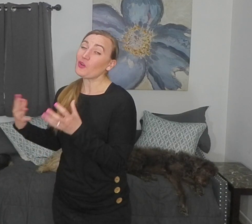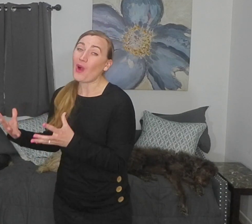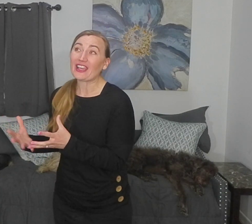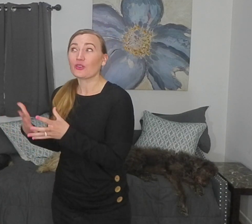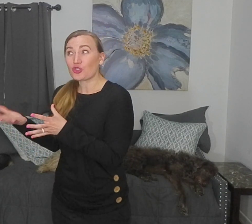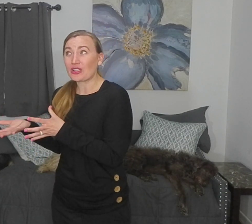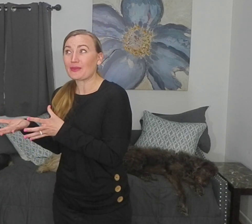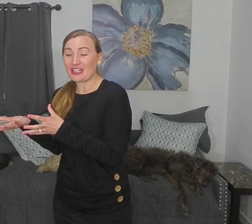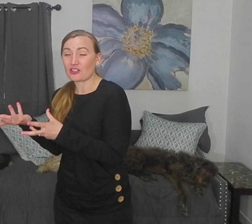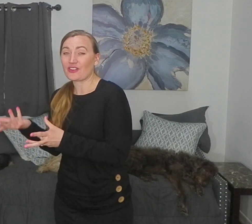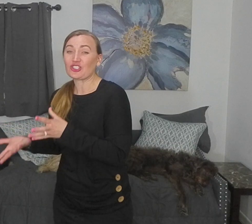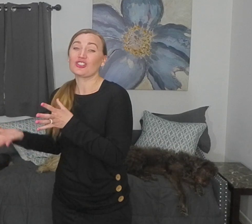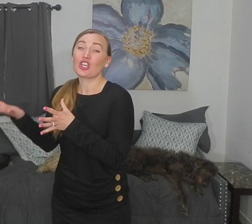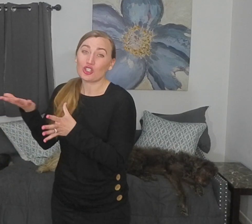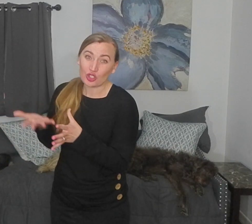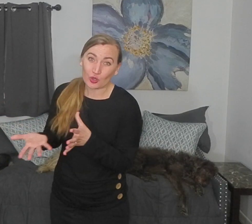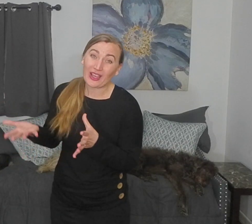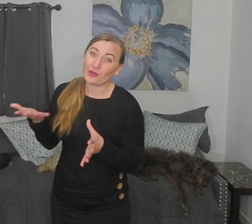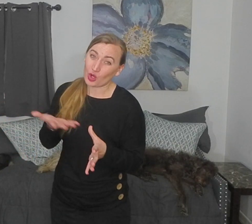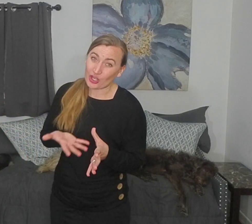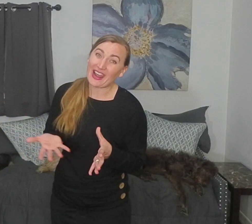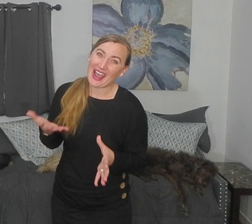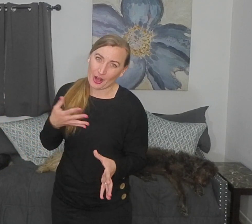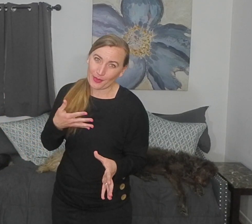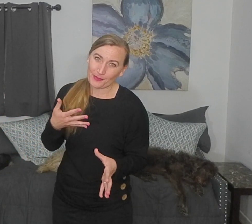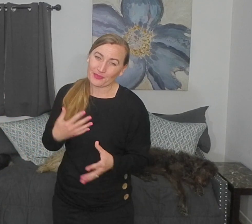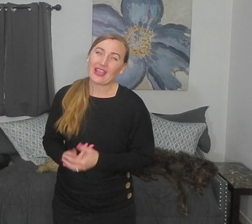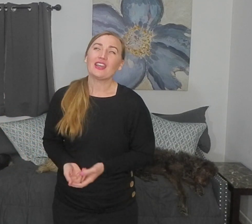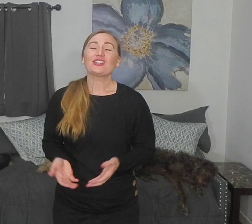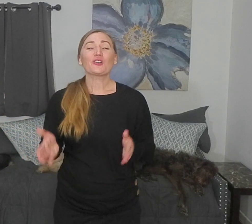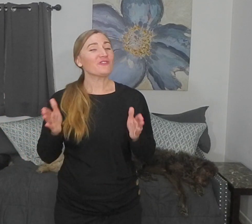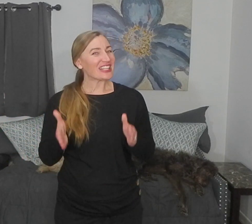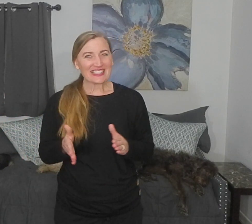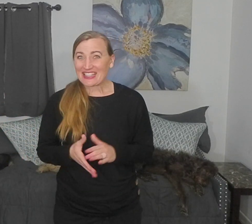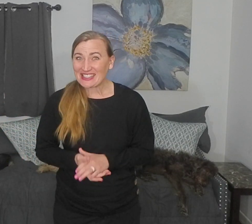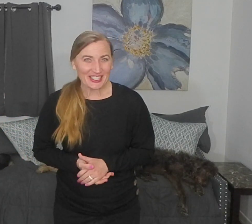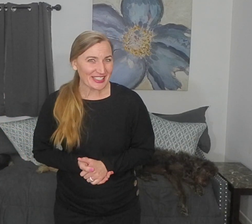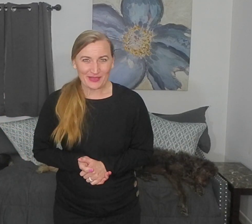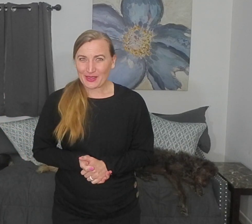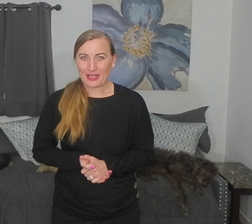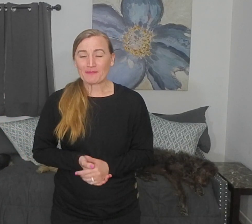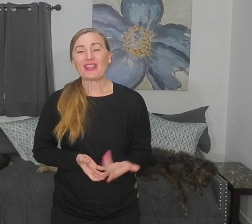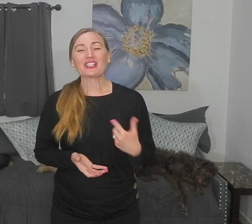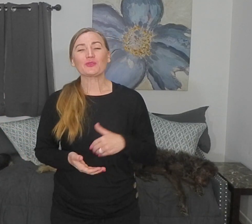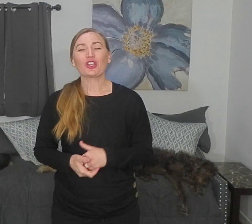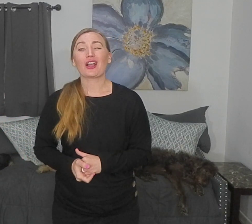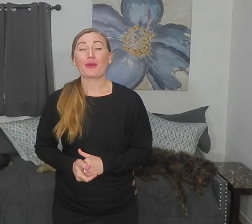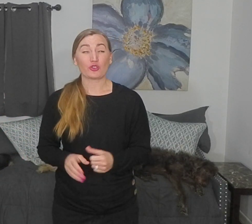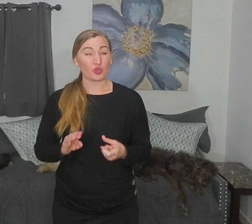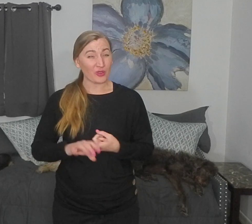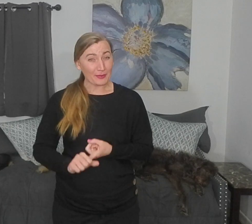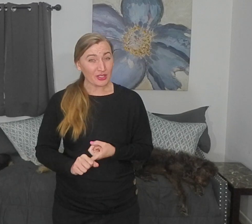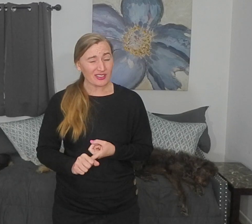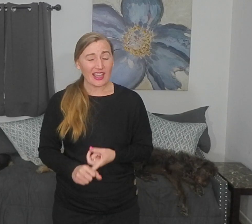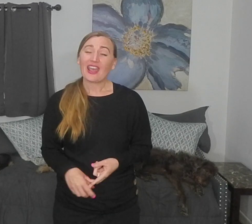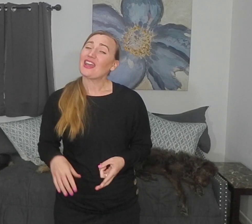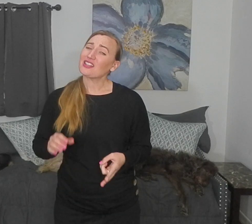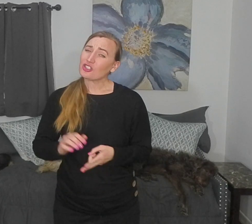why those treatment interventions do and could help. So finish this series with me. Next, we'll talk about tremors and then